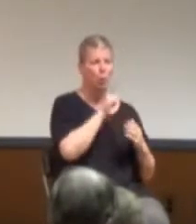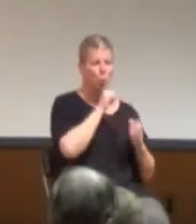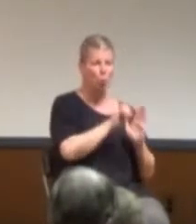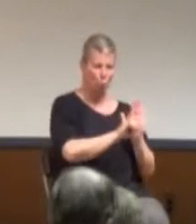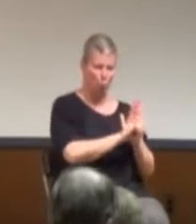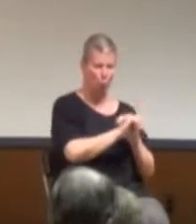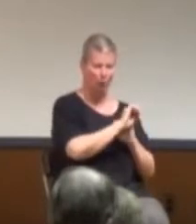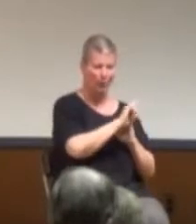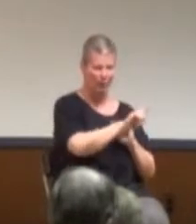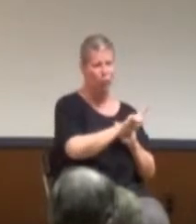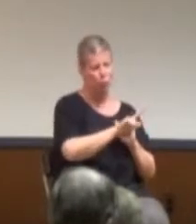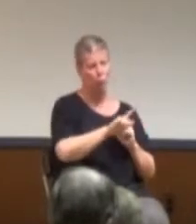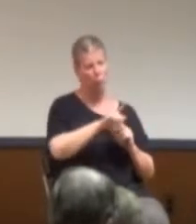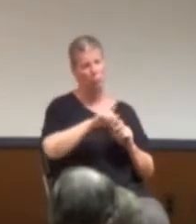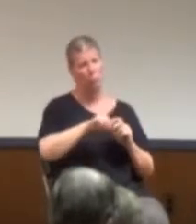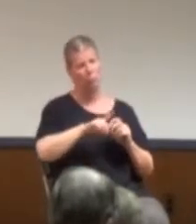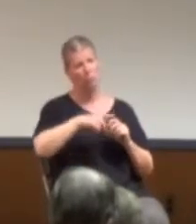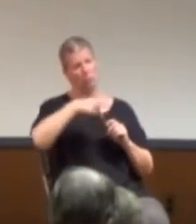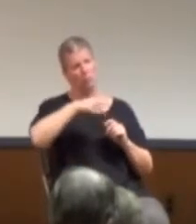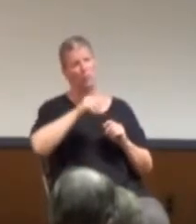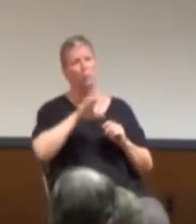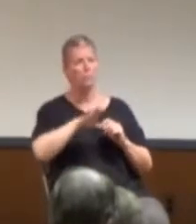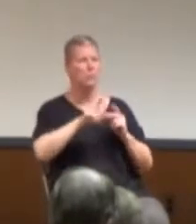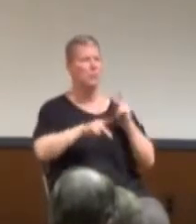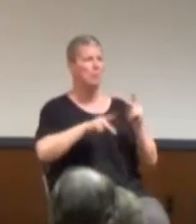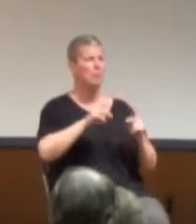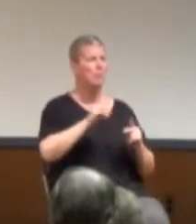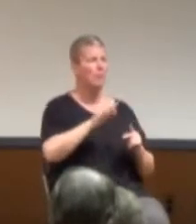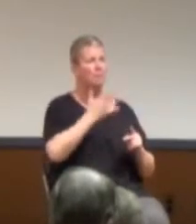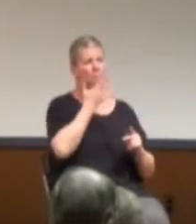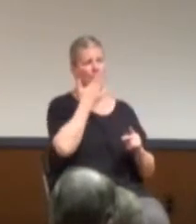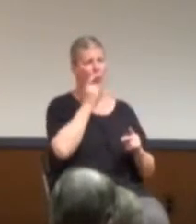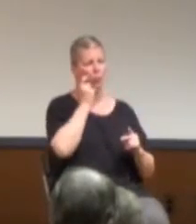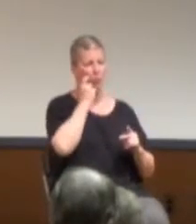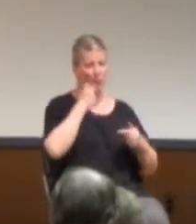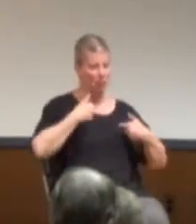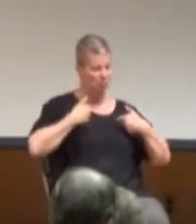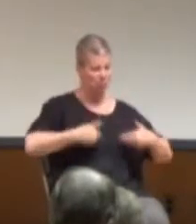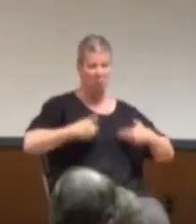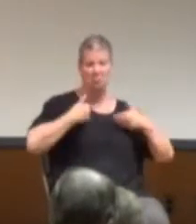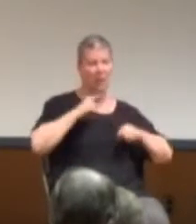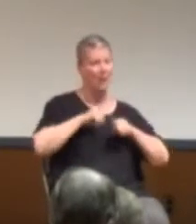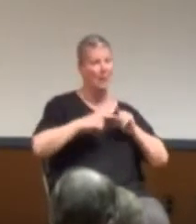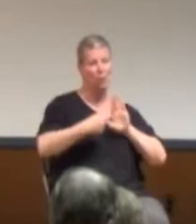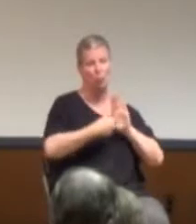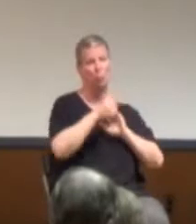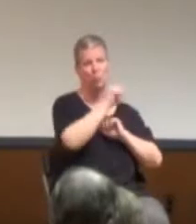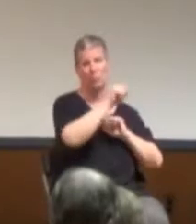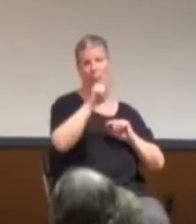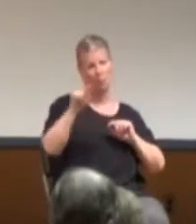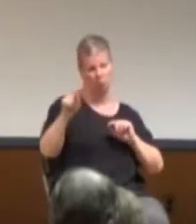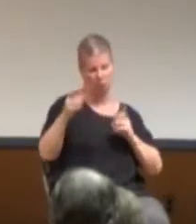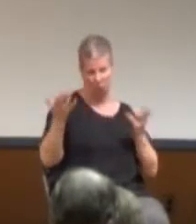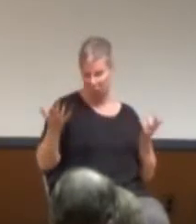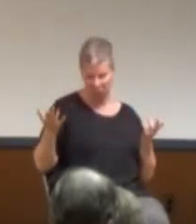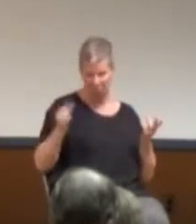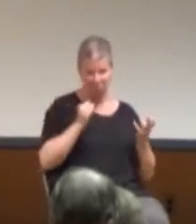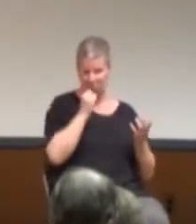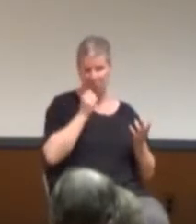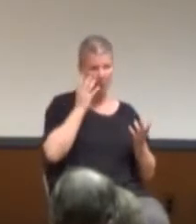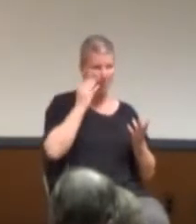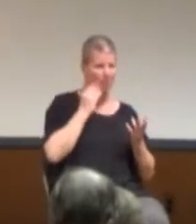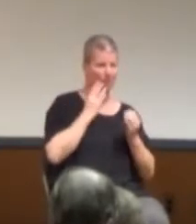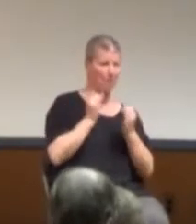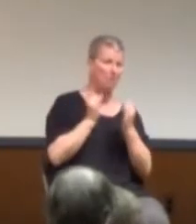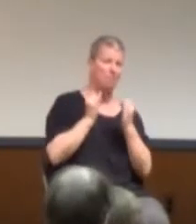of course, as a white activist, I don't feel that I should be the mouthpiece for what they said, what their particular experiences